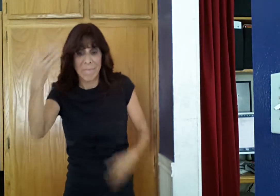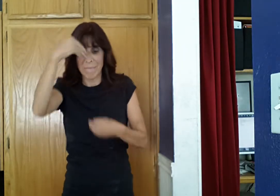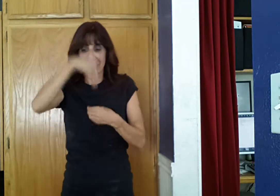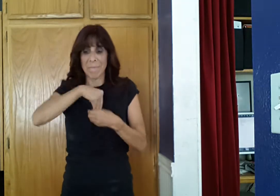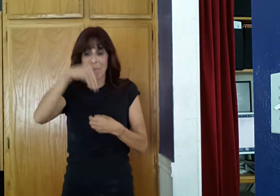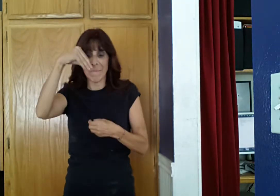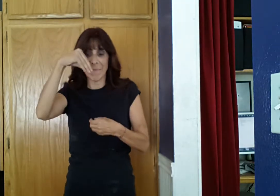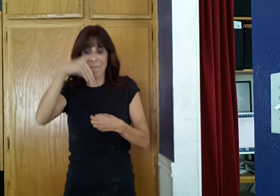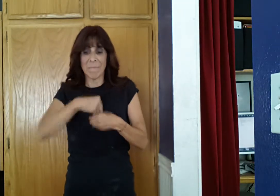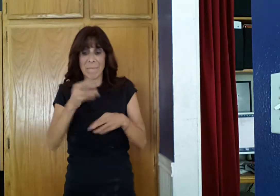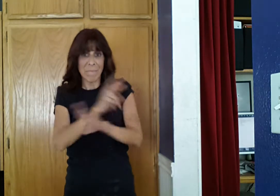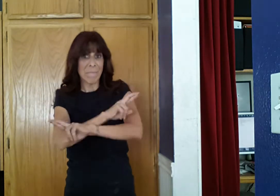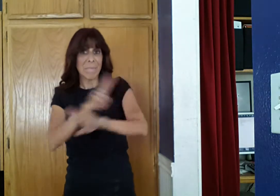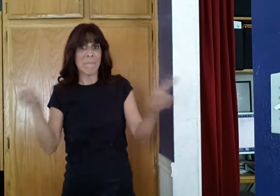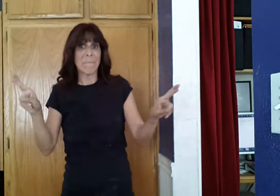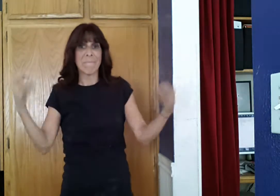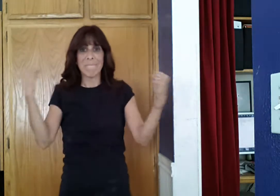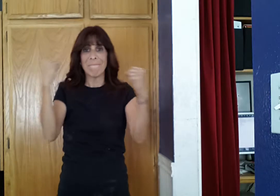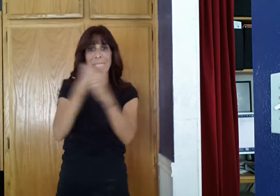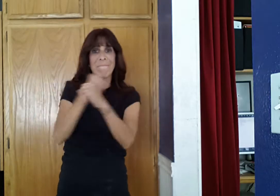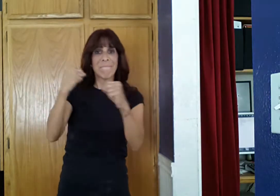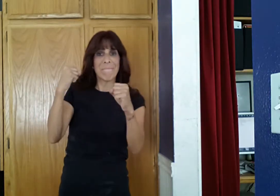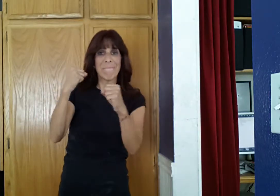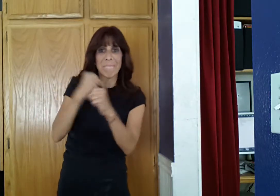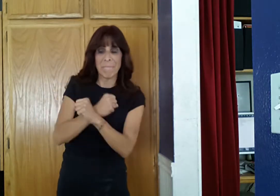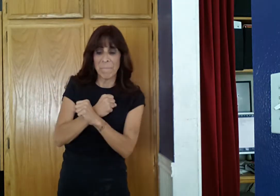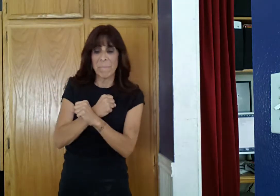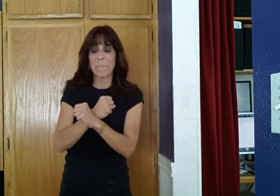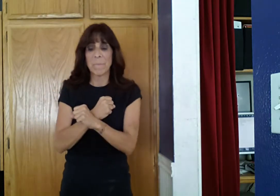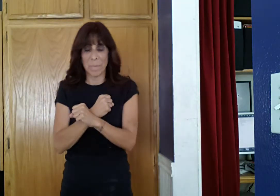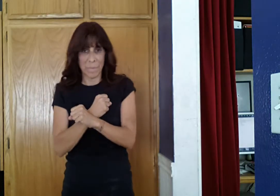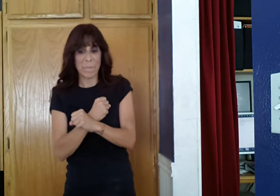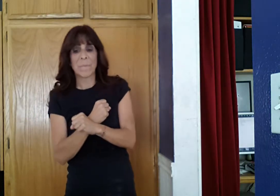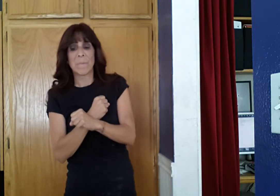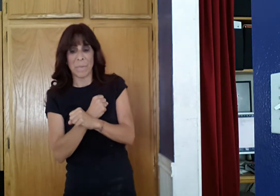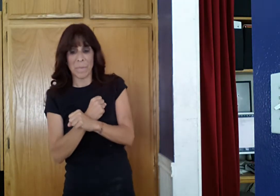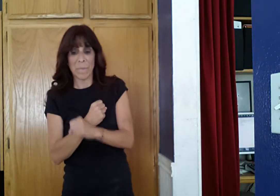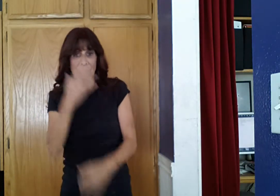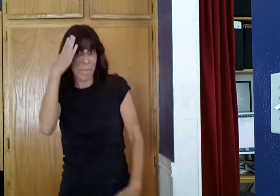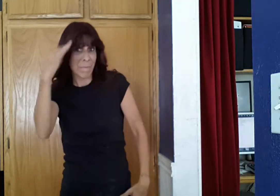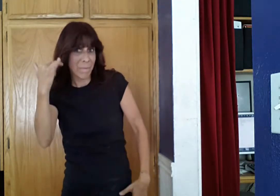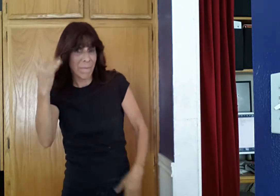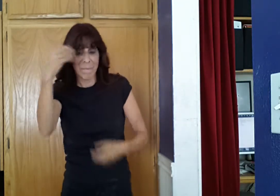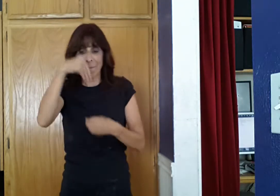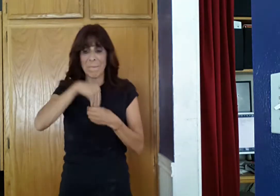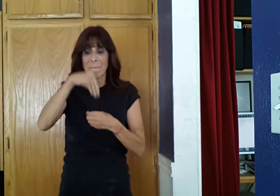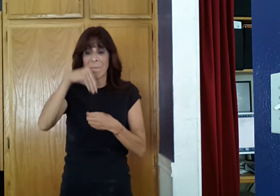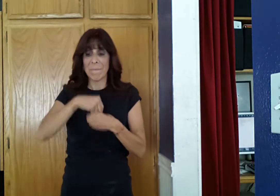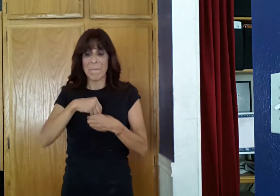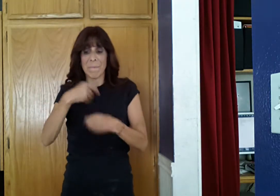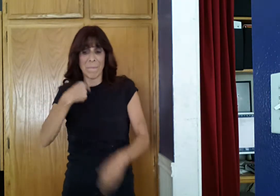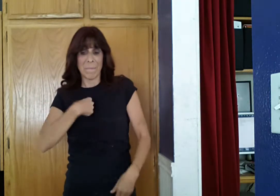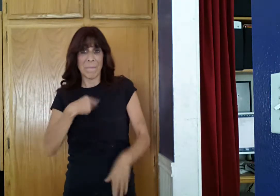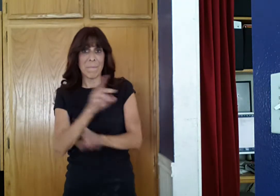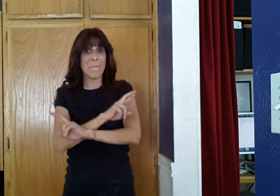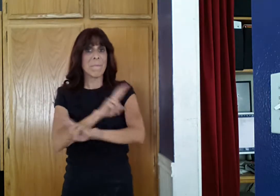still got a lot of fire left in me. No, I still got a lot of fire